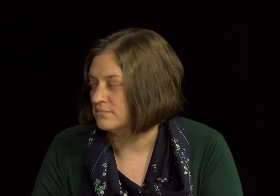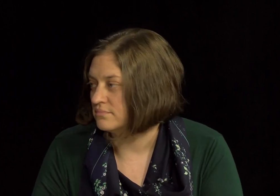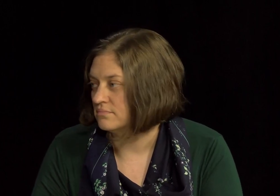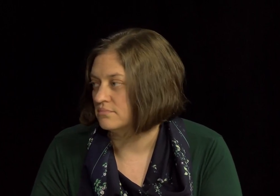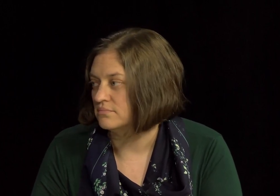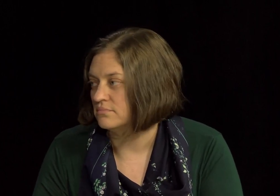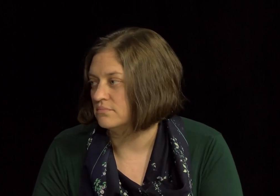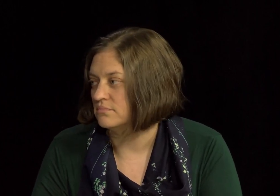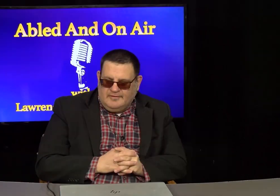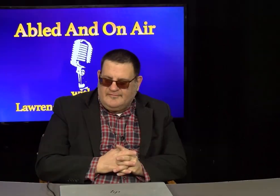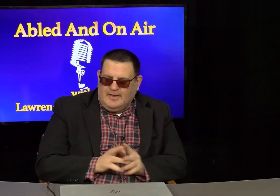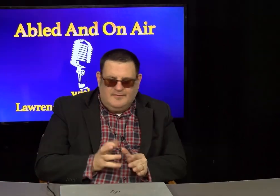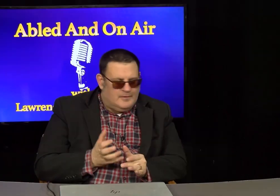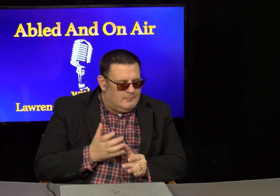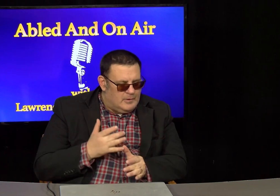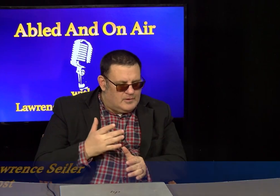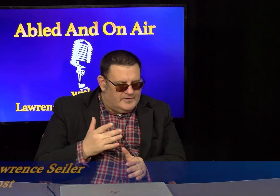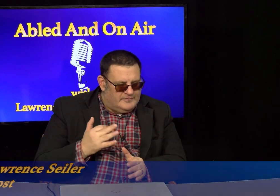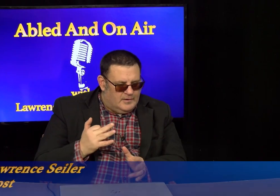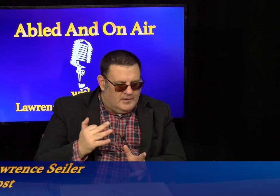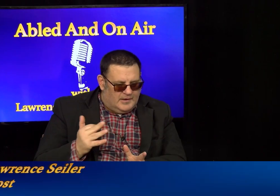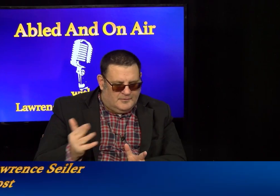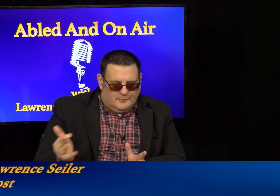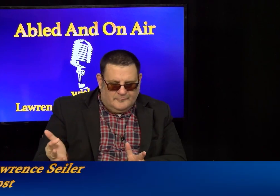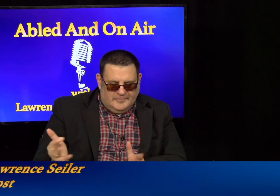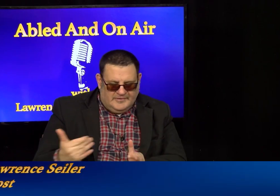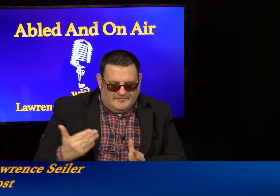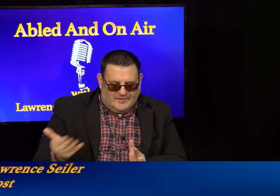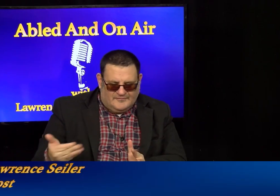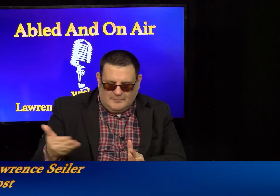When we say the Americans with